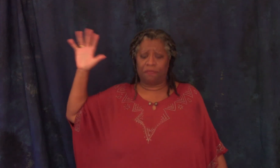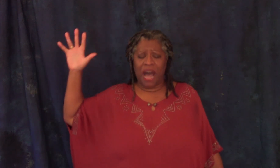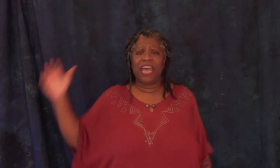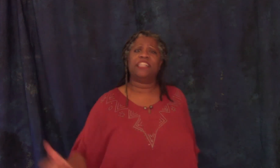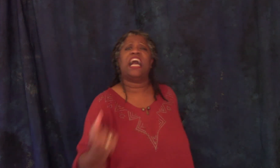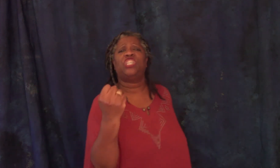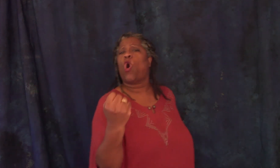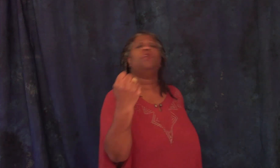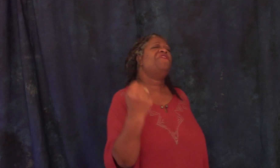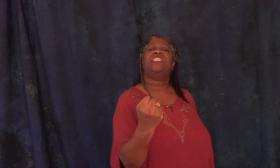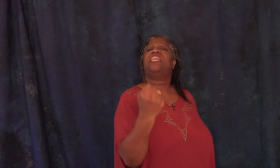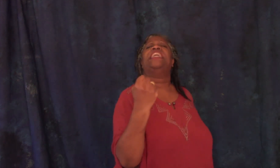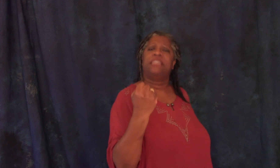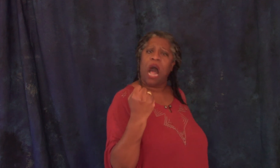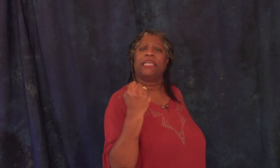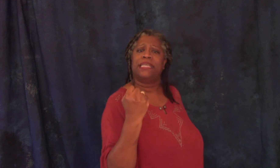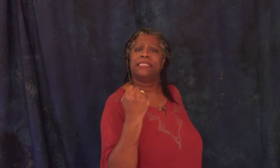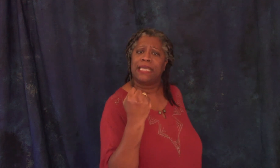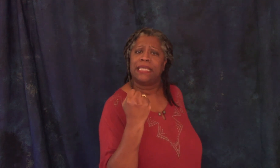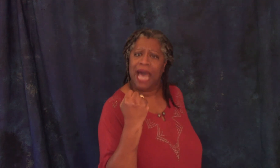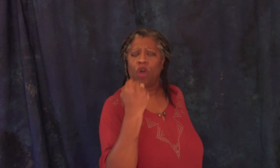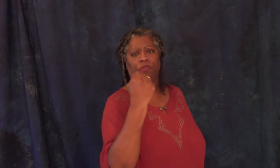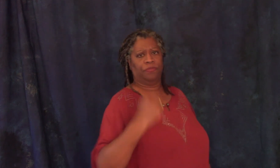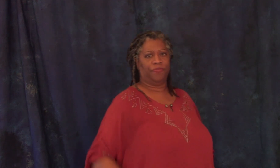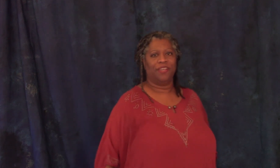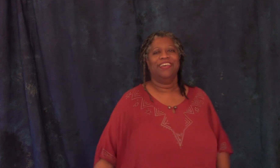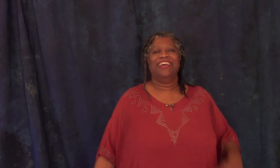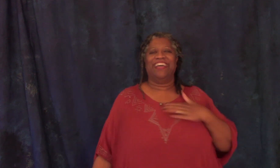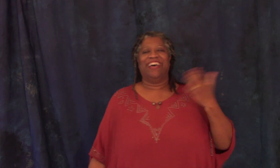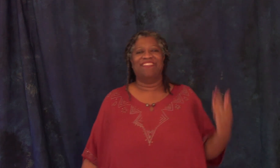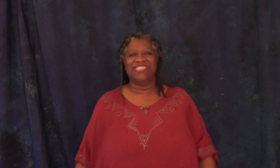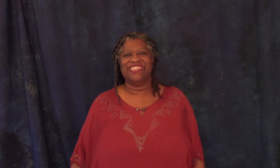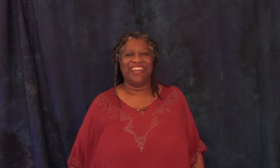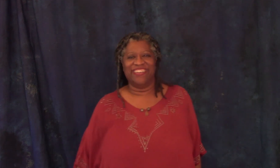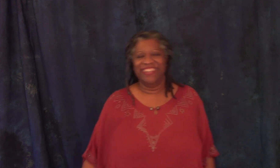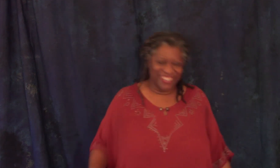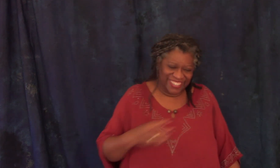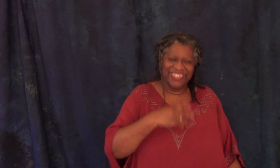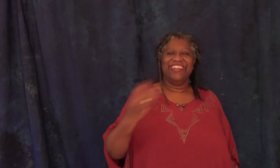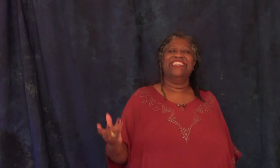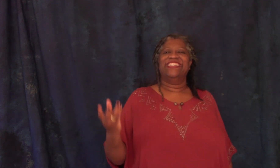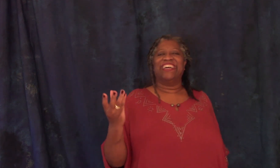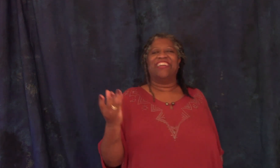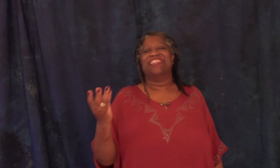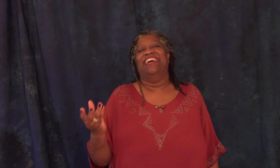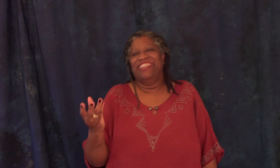my head and i told him if he did i'd knock his teeth out and i must have scared him because he took out his lunch